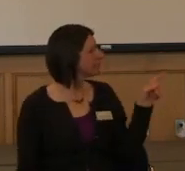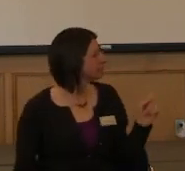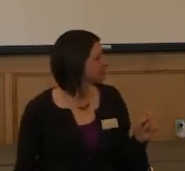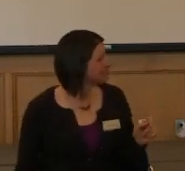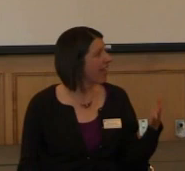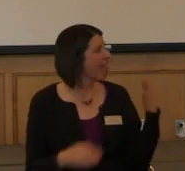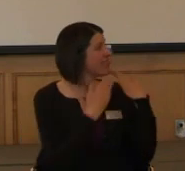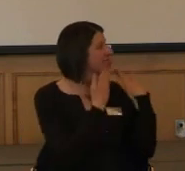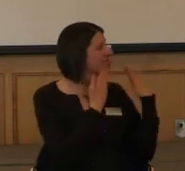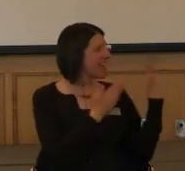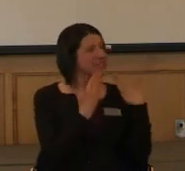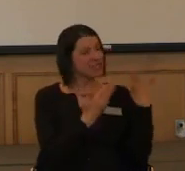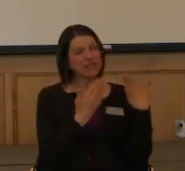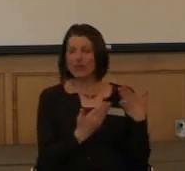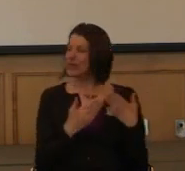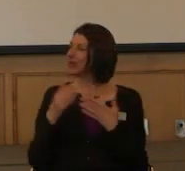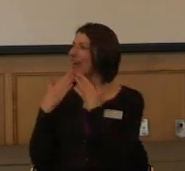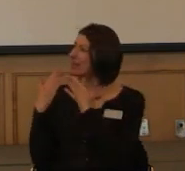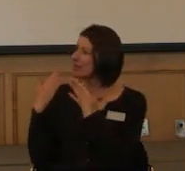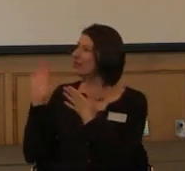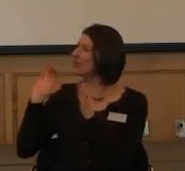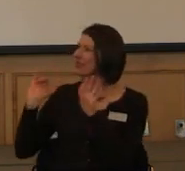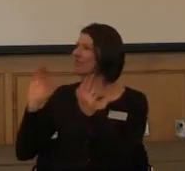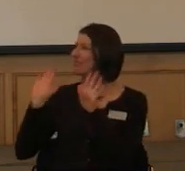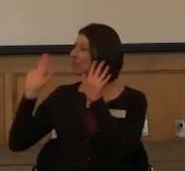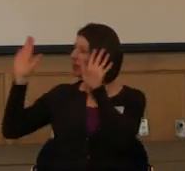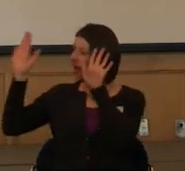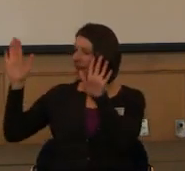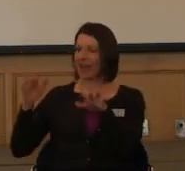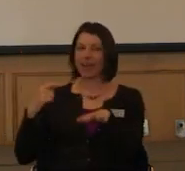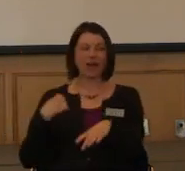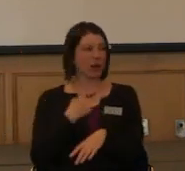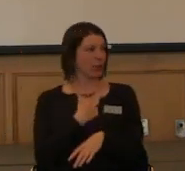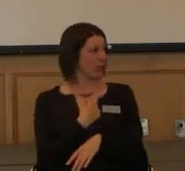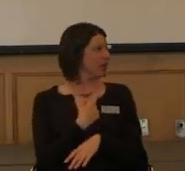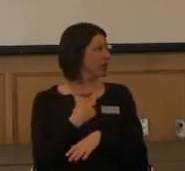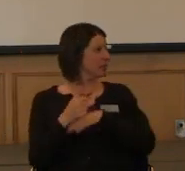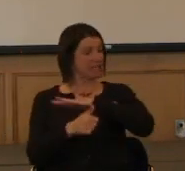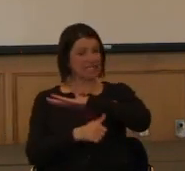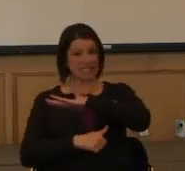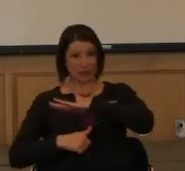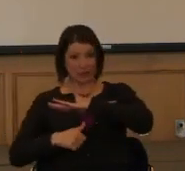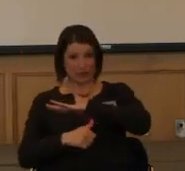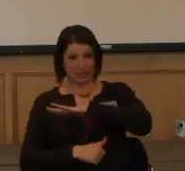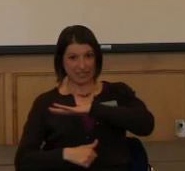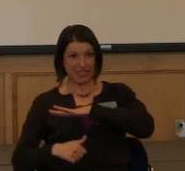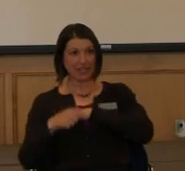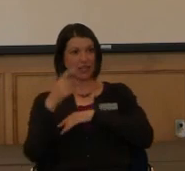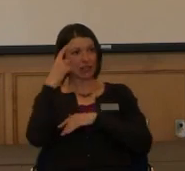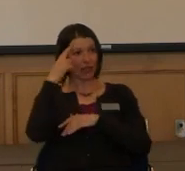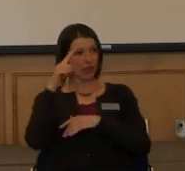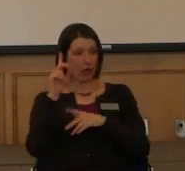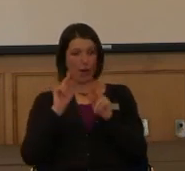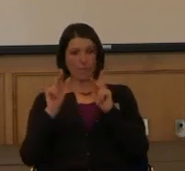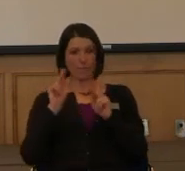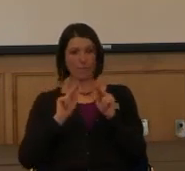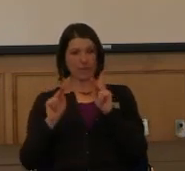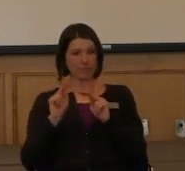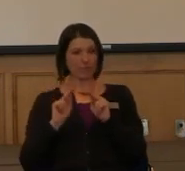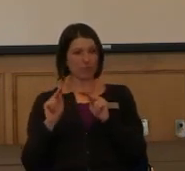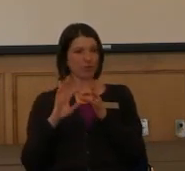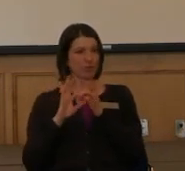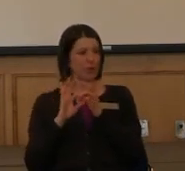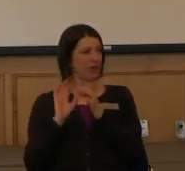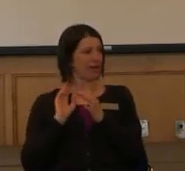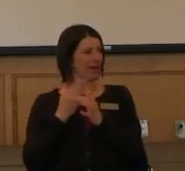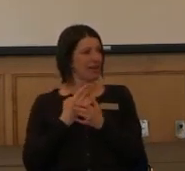Thank you, Dawn. That was great. Thanks. We're actually going to be heading downstairs now for people associated with WICIC where we can